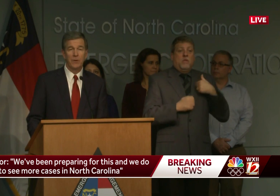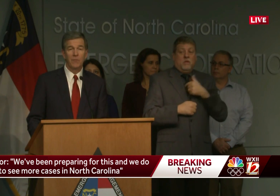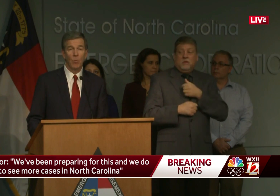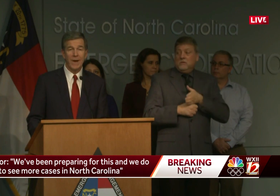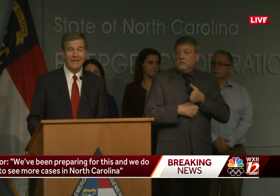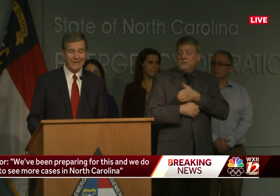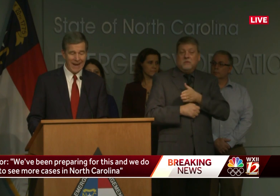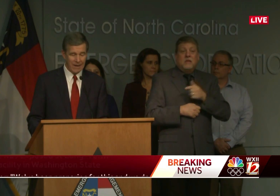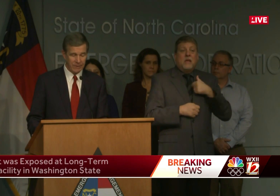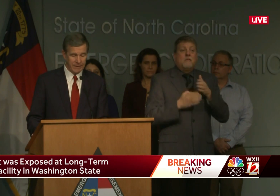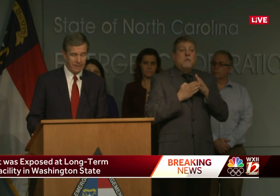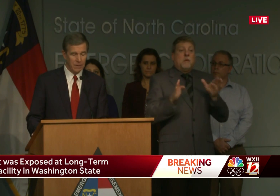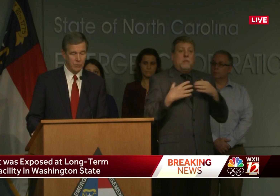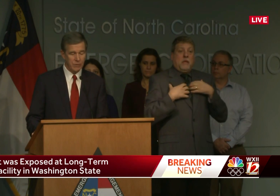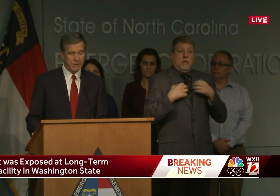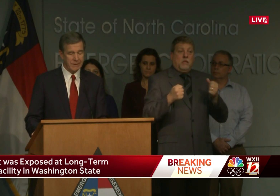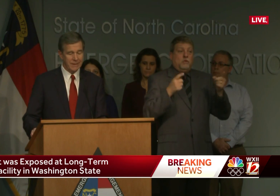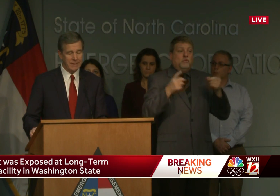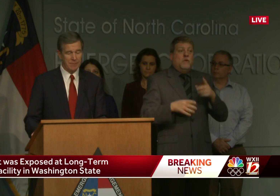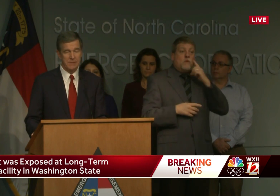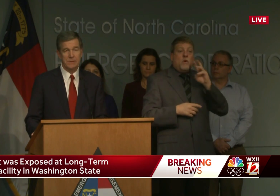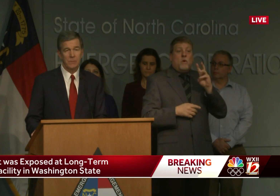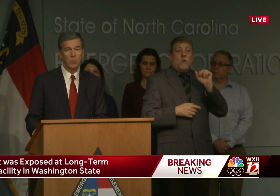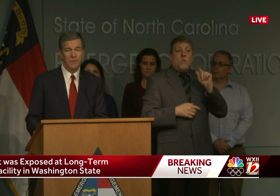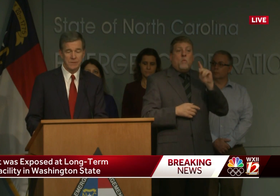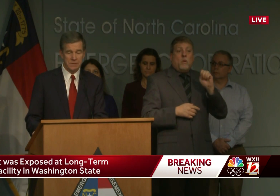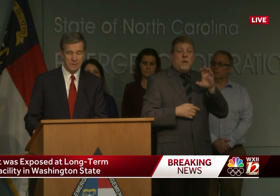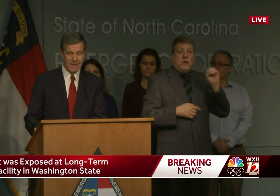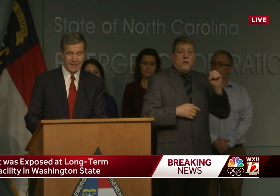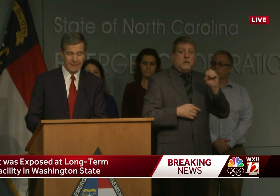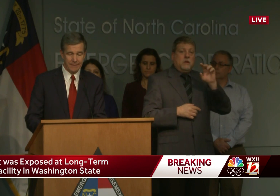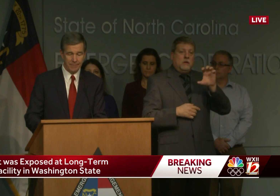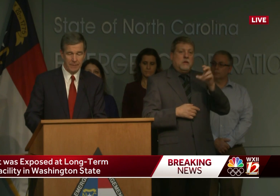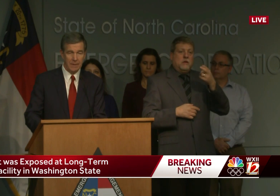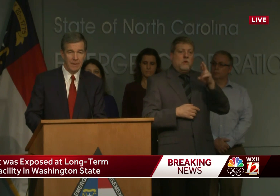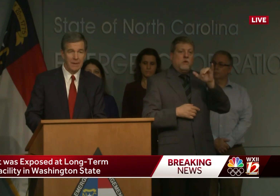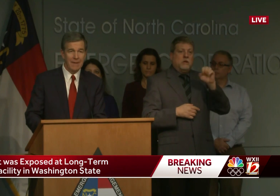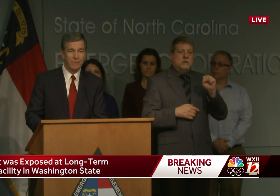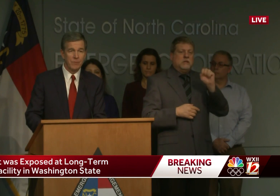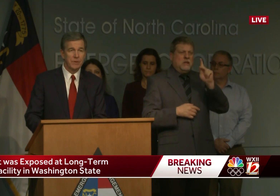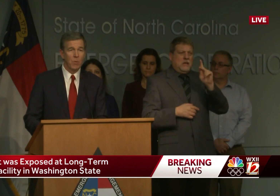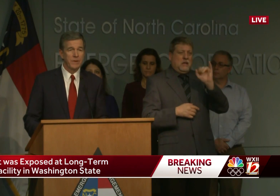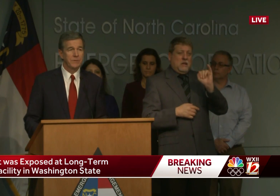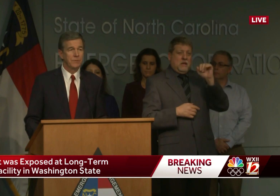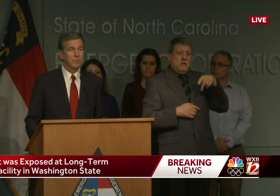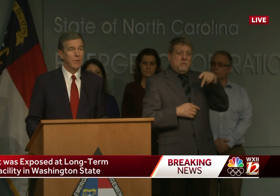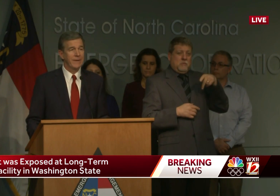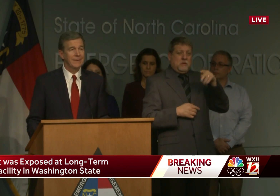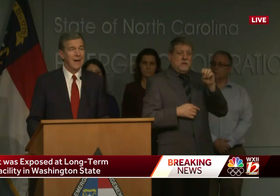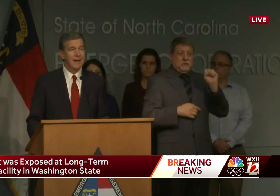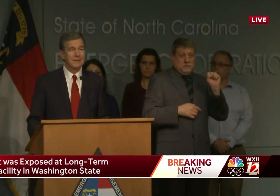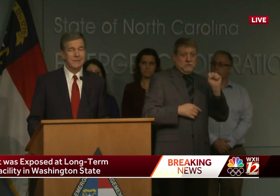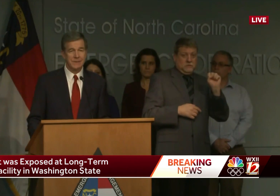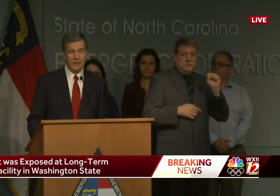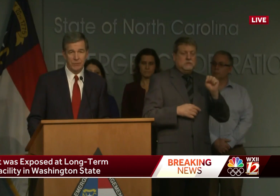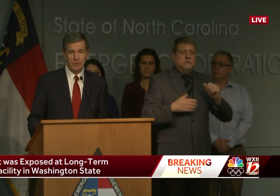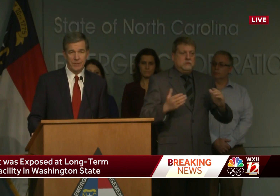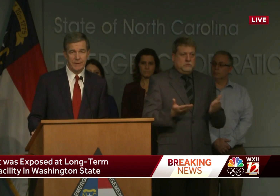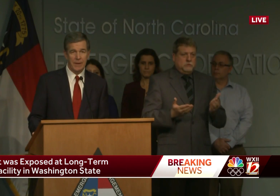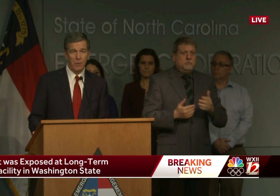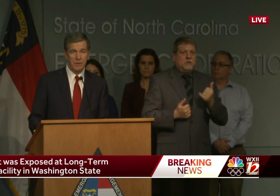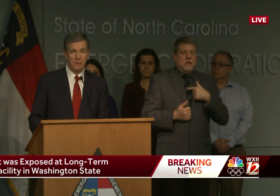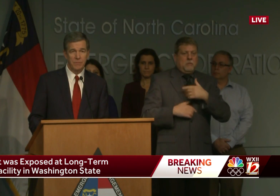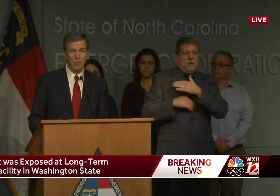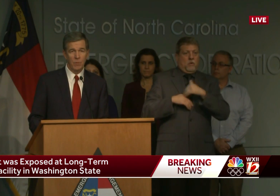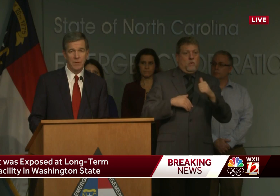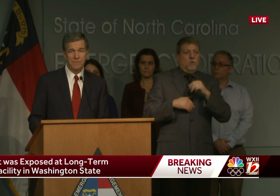Director of Wake County, Chris Kippus, with us today. I'm first going to recognize Secretary